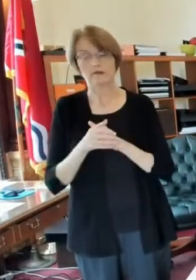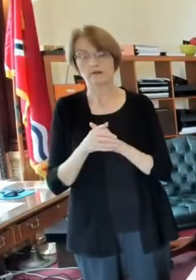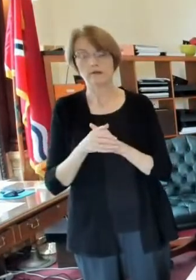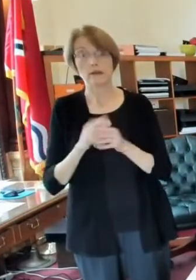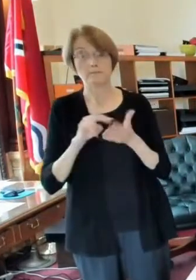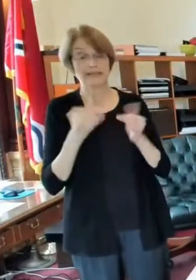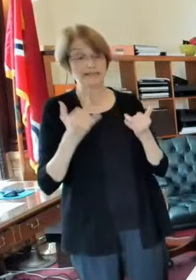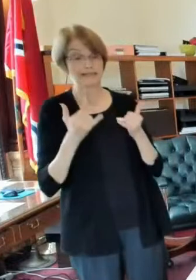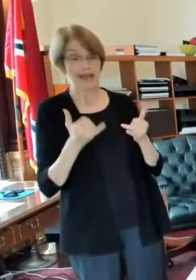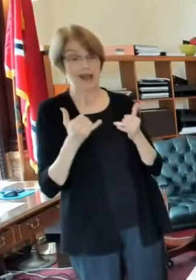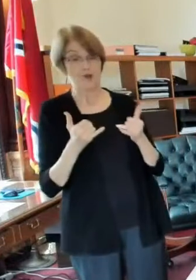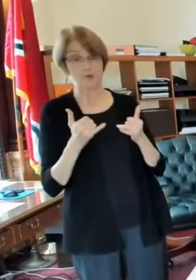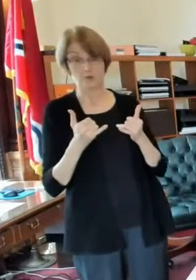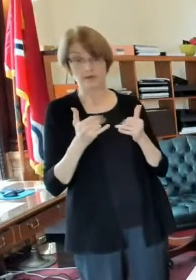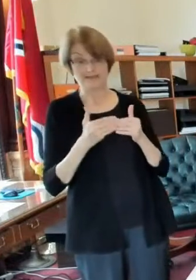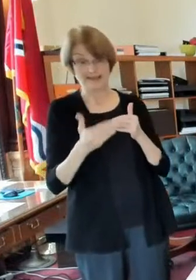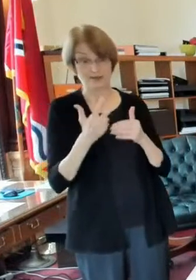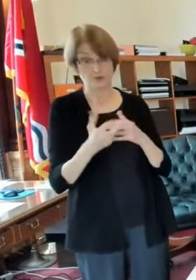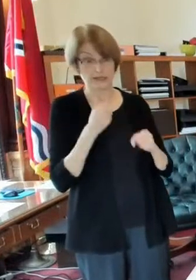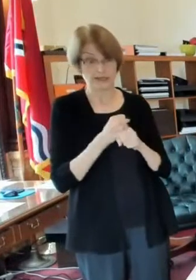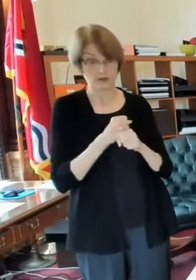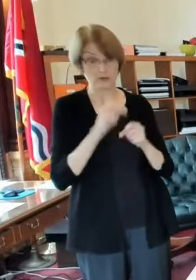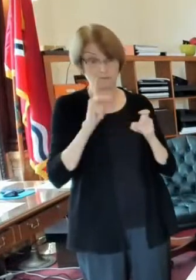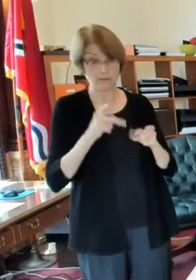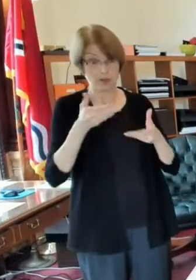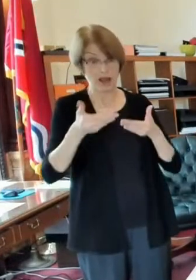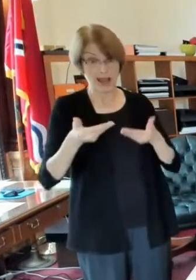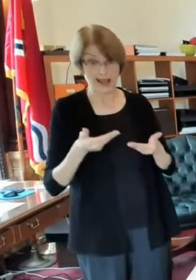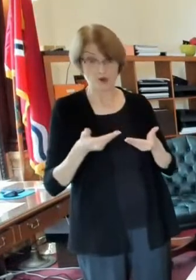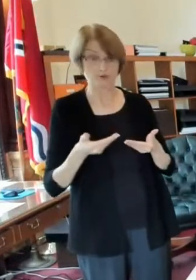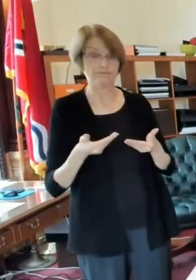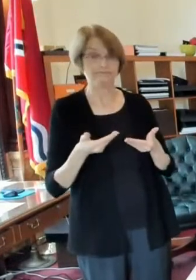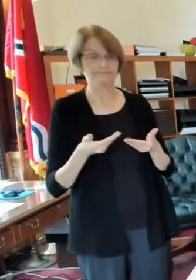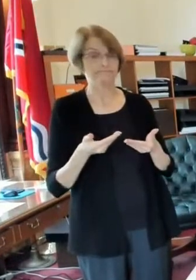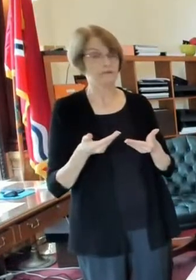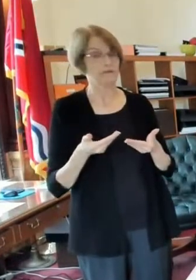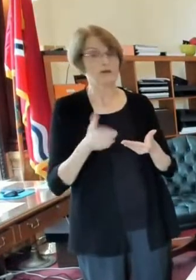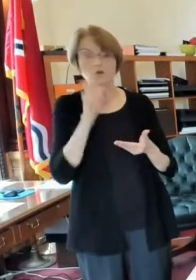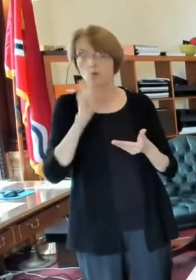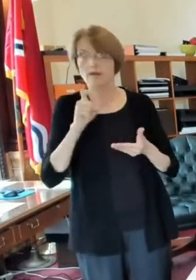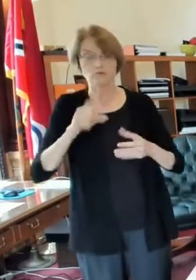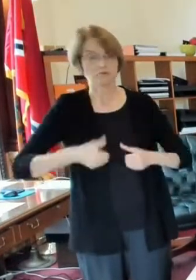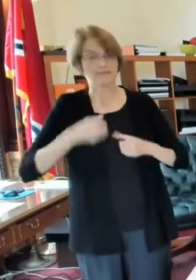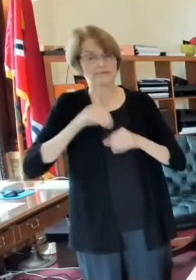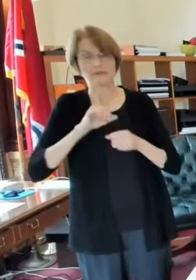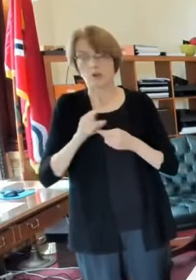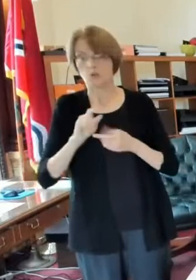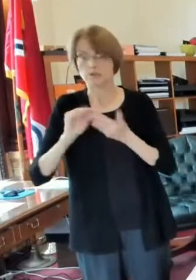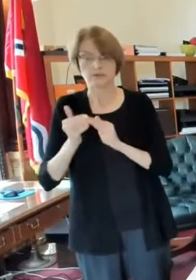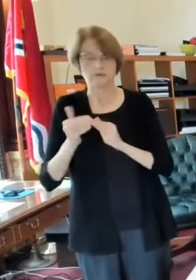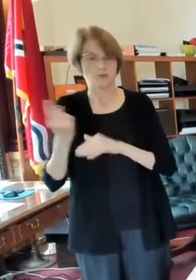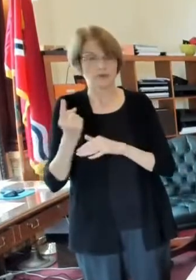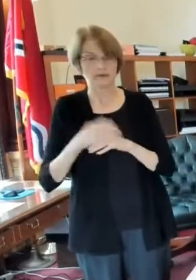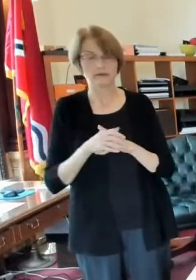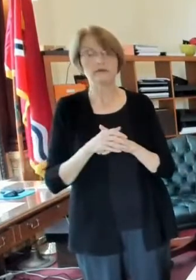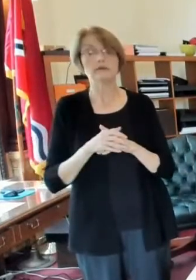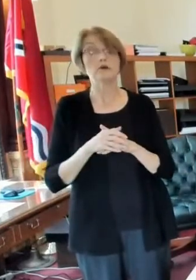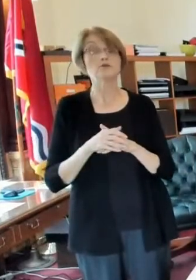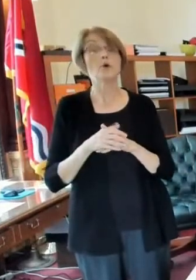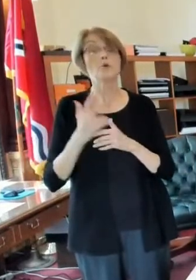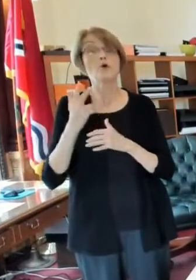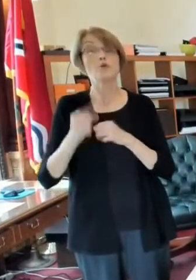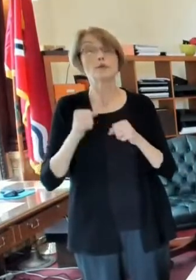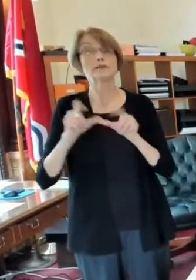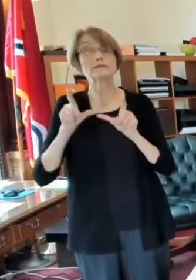who is hired within the next three years um and you know we'll deal after three years we'll we'll deal with that then